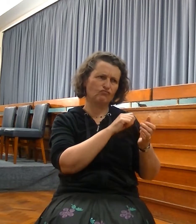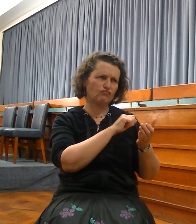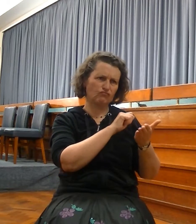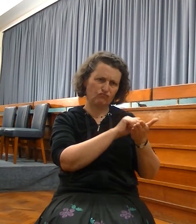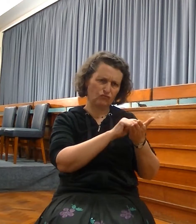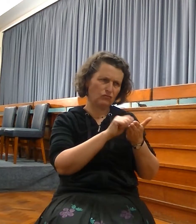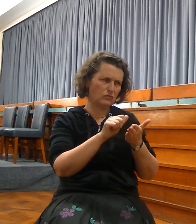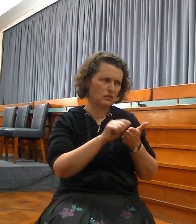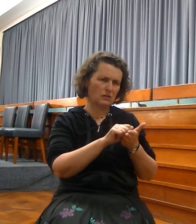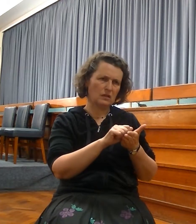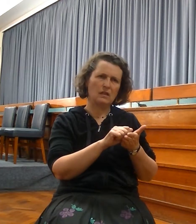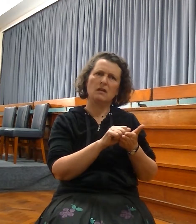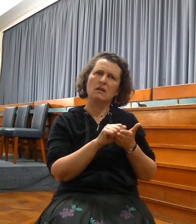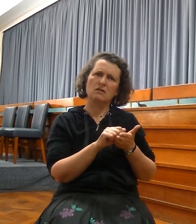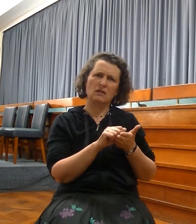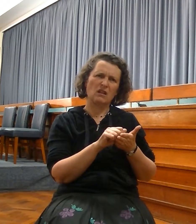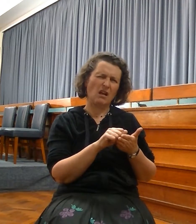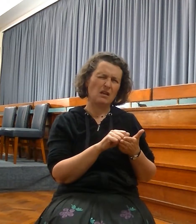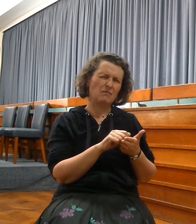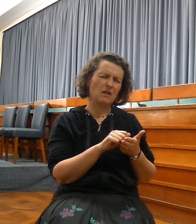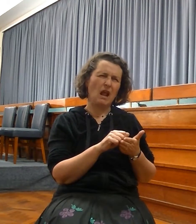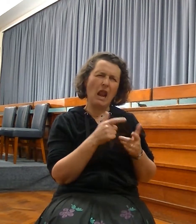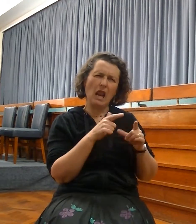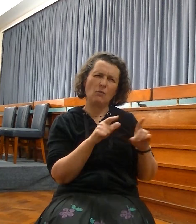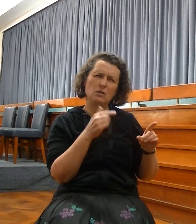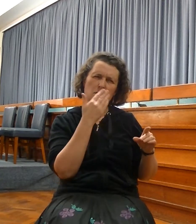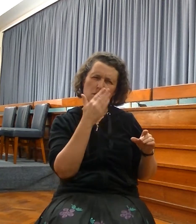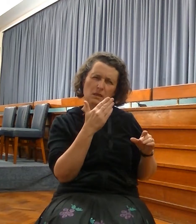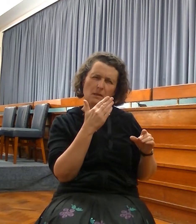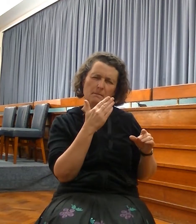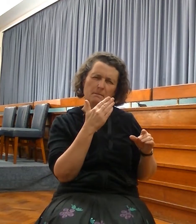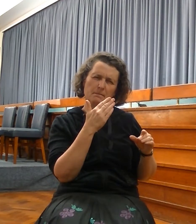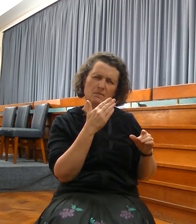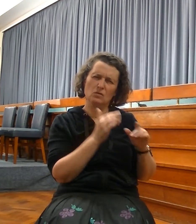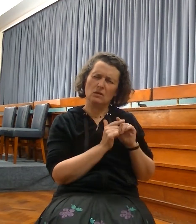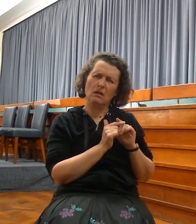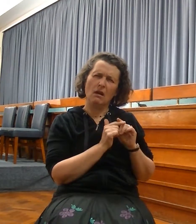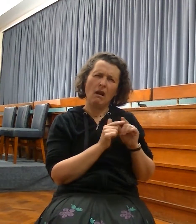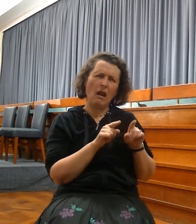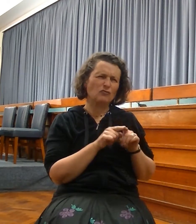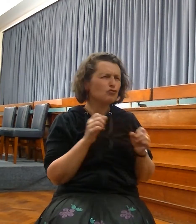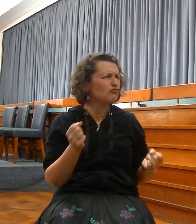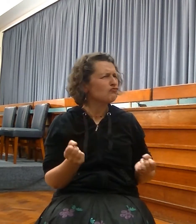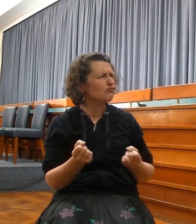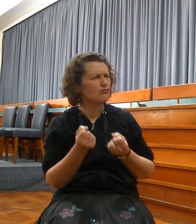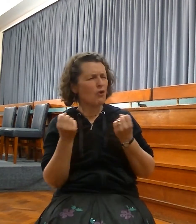never restored. And Judah, only a remnant, was restored. And to speak of all their sins,